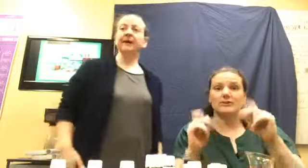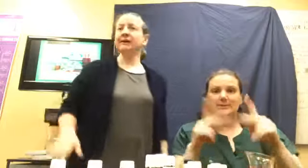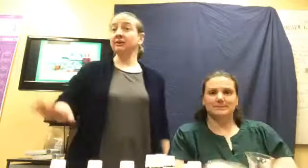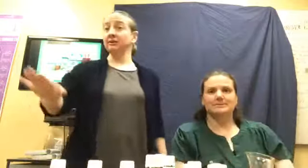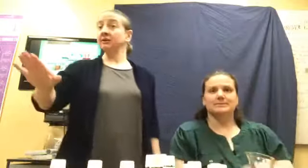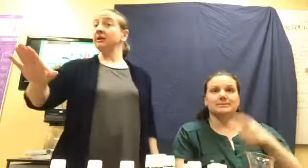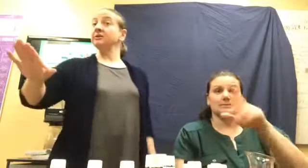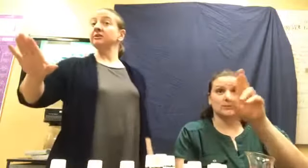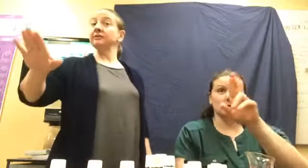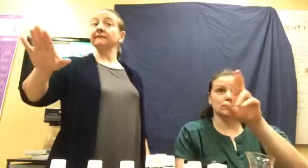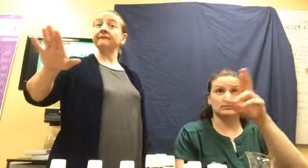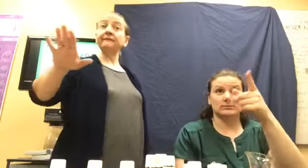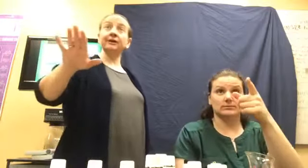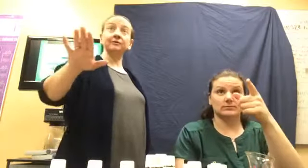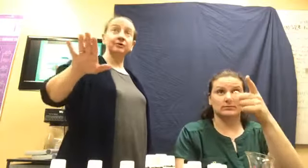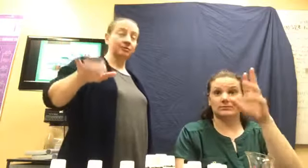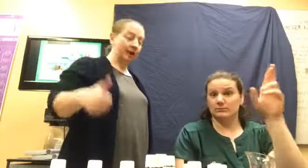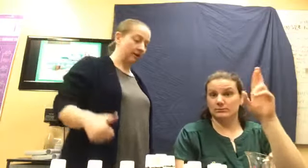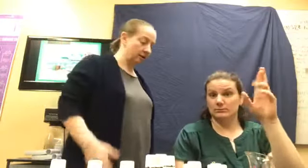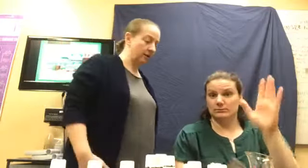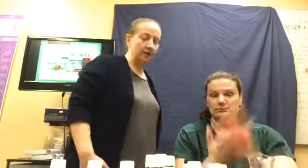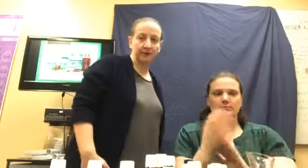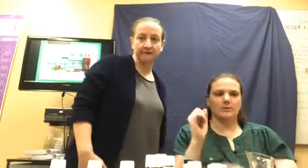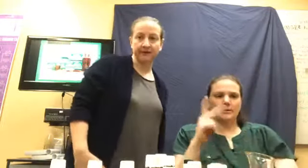Are you good on your, where we were at? Yeah. Okay. Perfect.